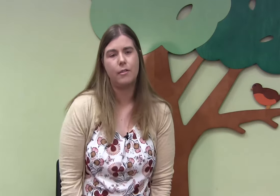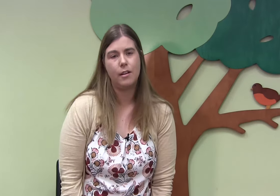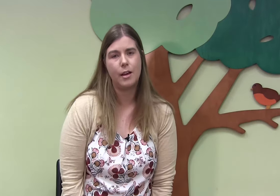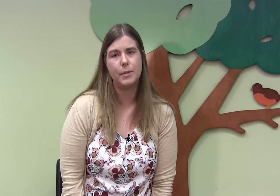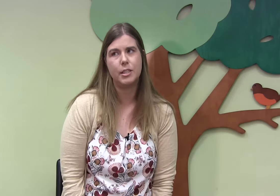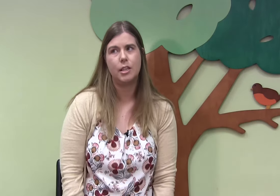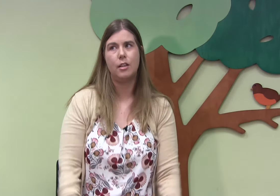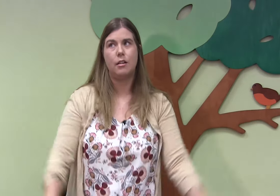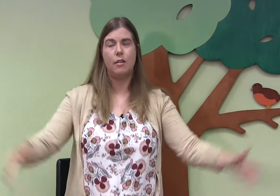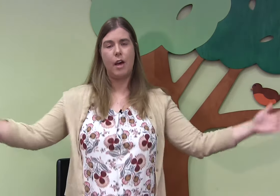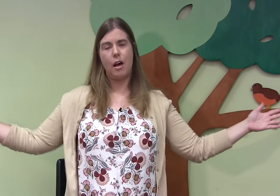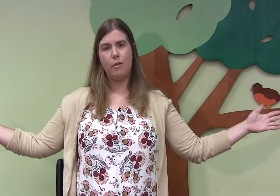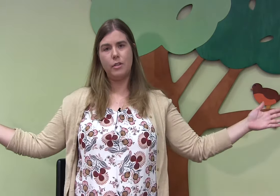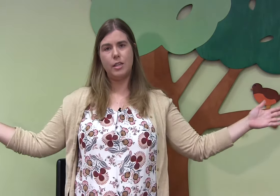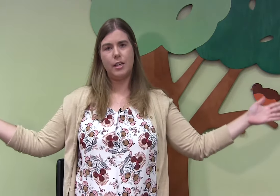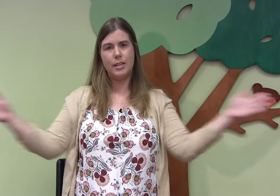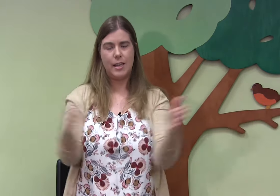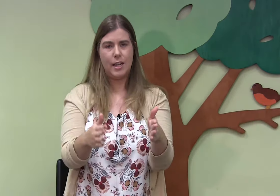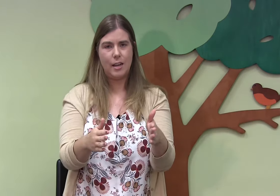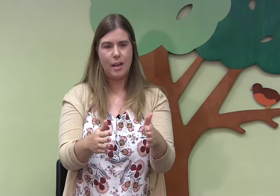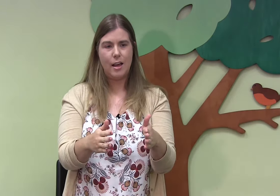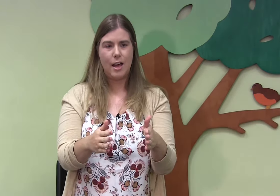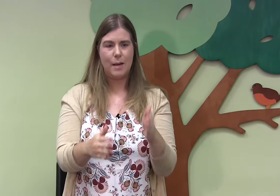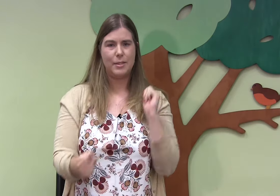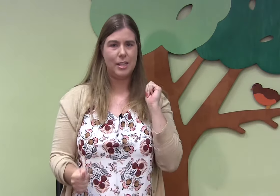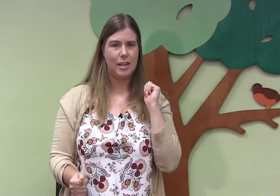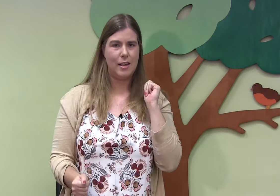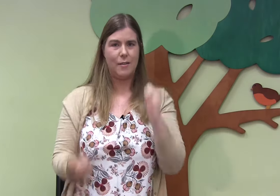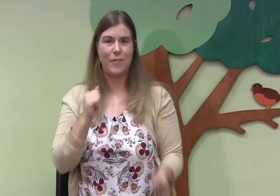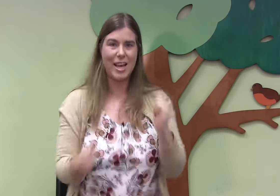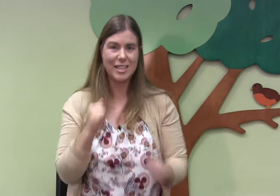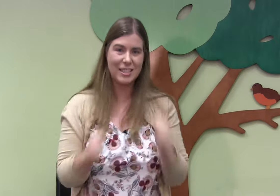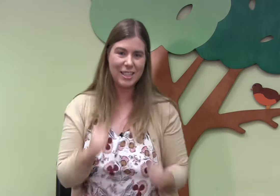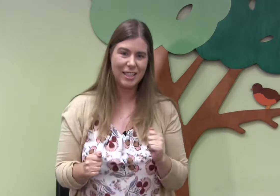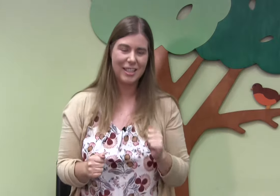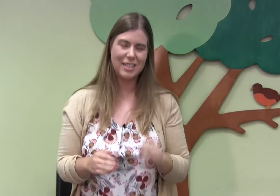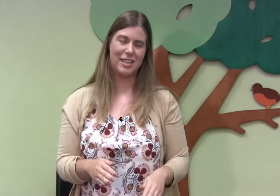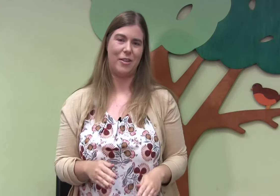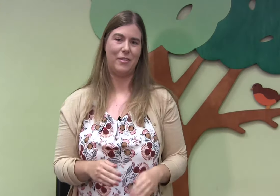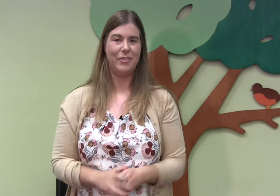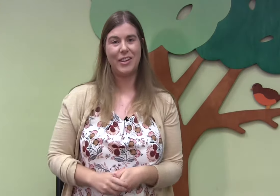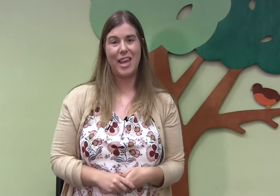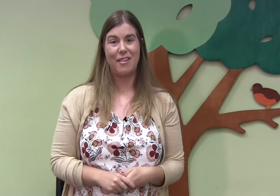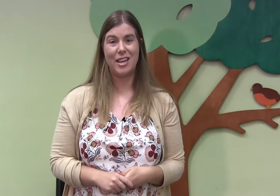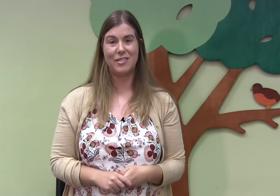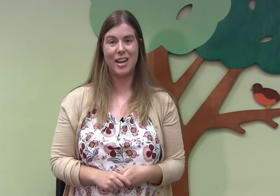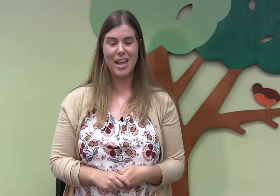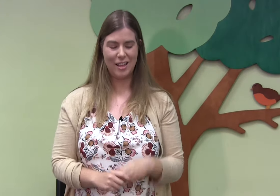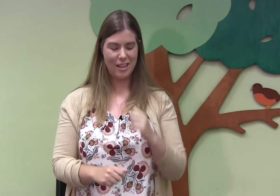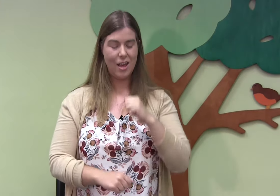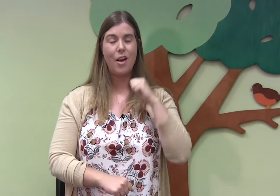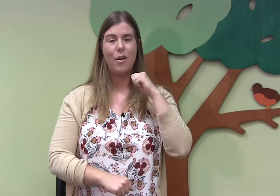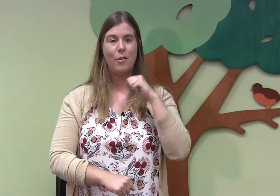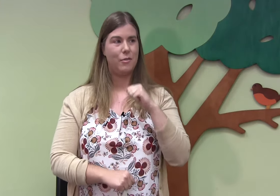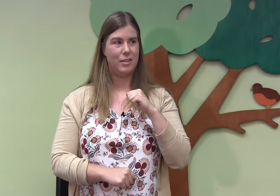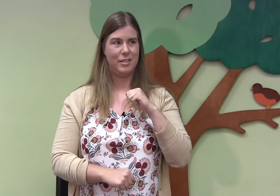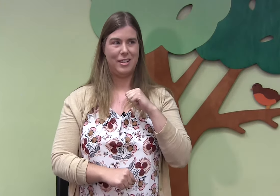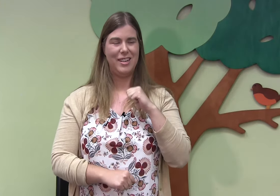opposite of out is in opposite of fast is slow okay you guys ready good